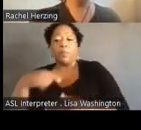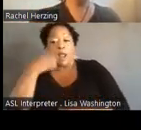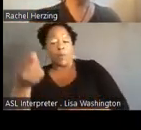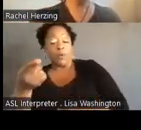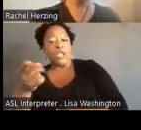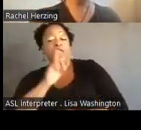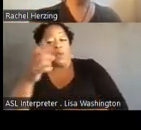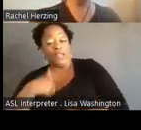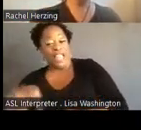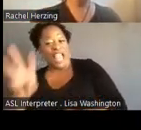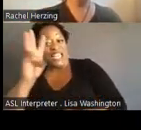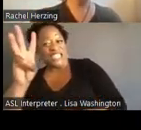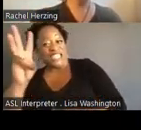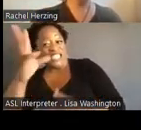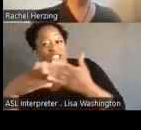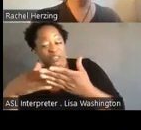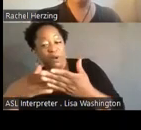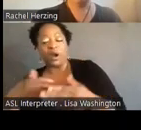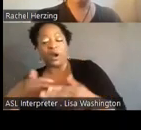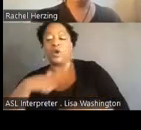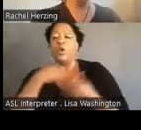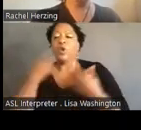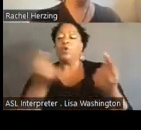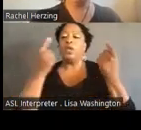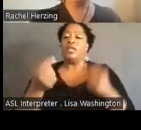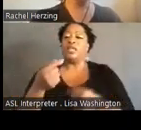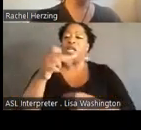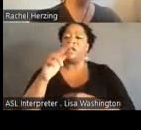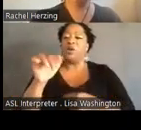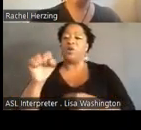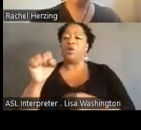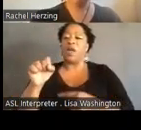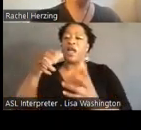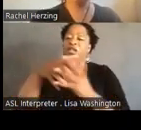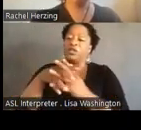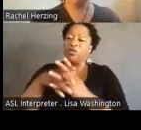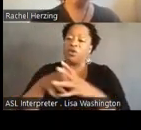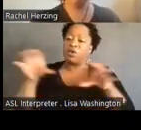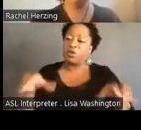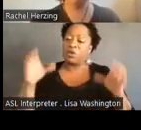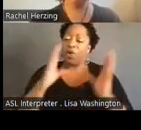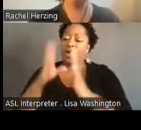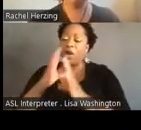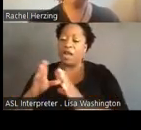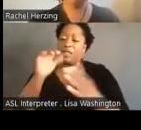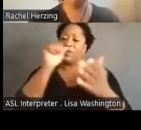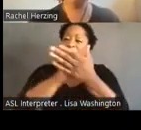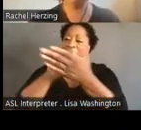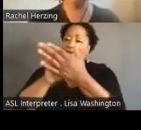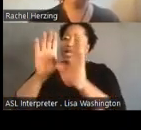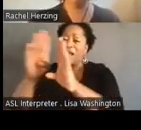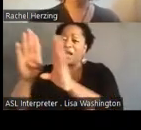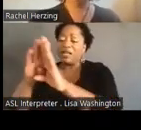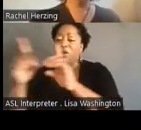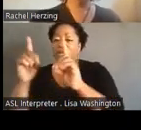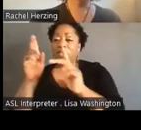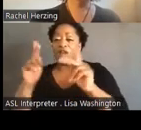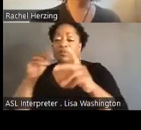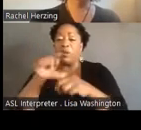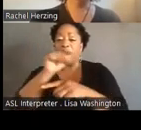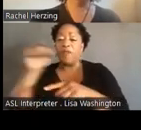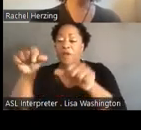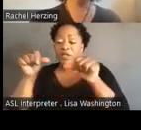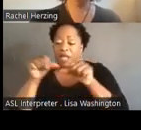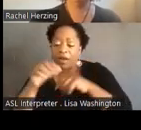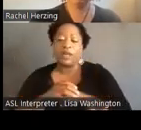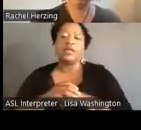We did grassroots organizing. We knocked doors, and we talked to people in the injunction zones. We did